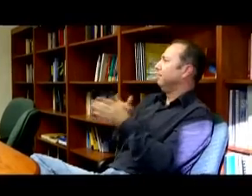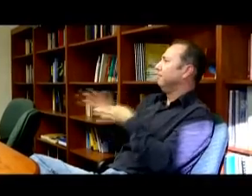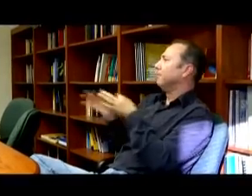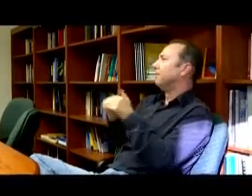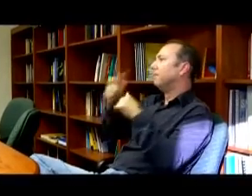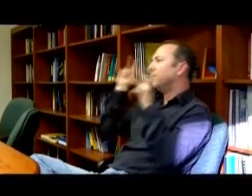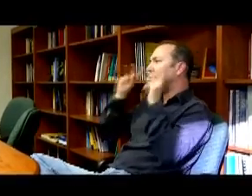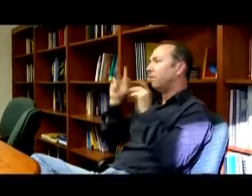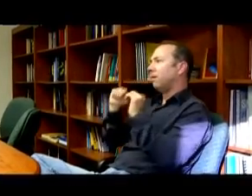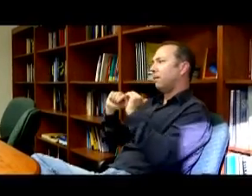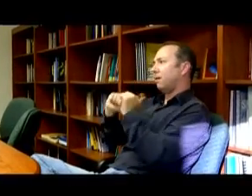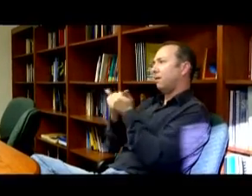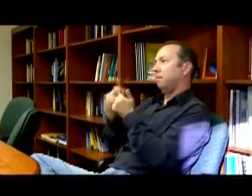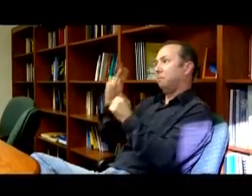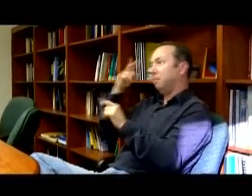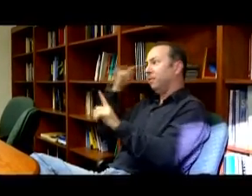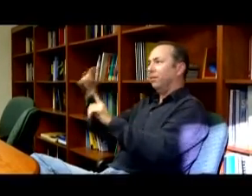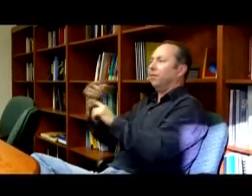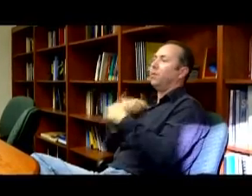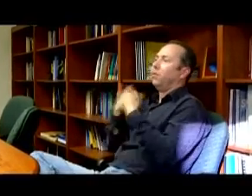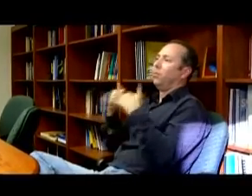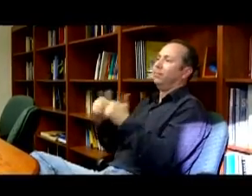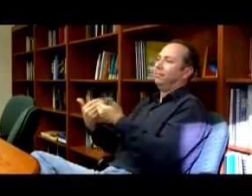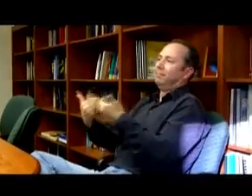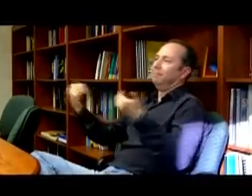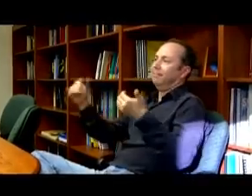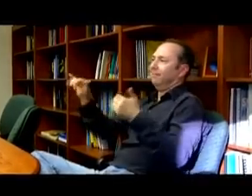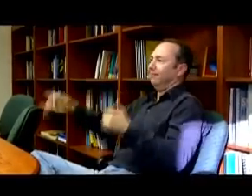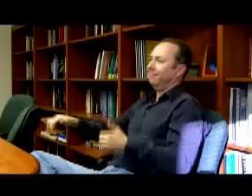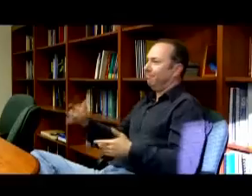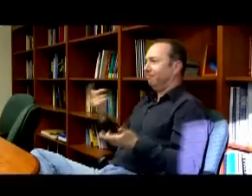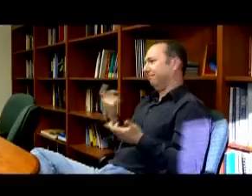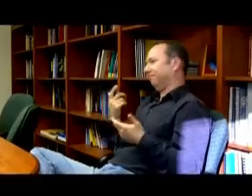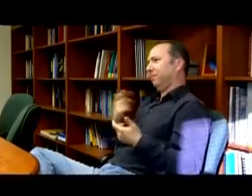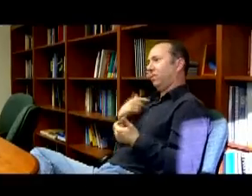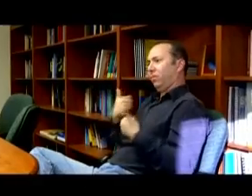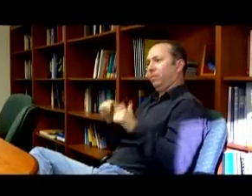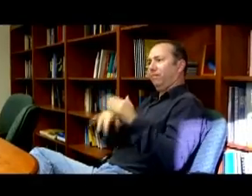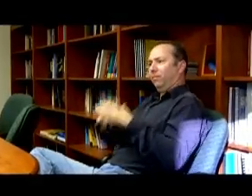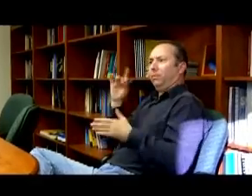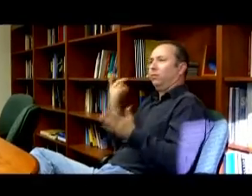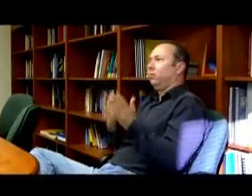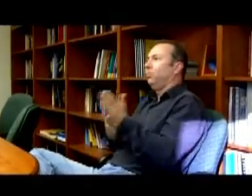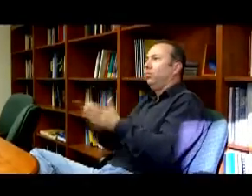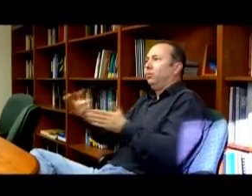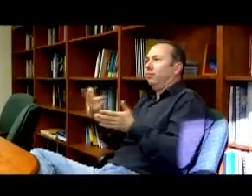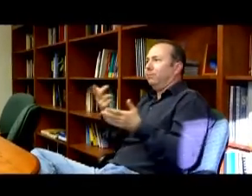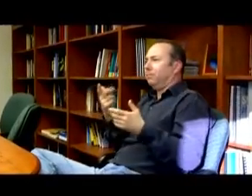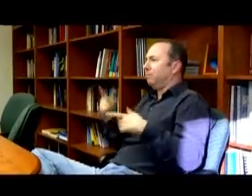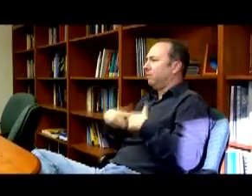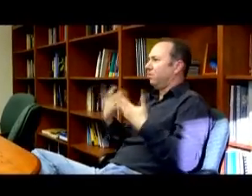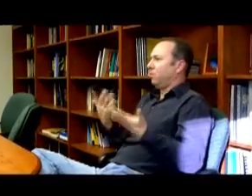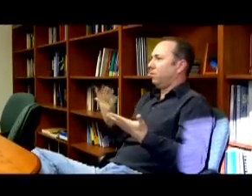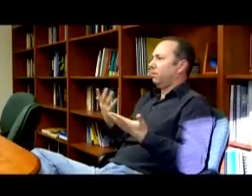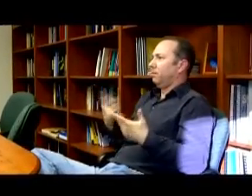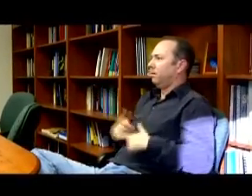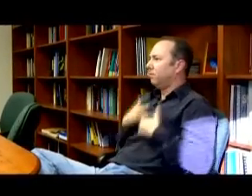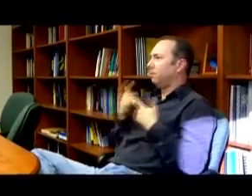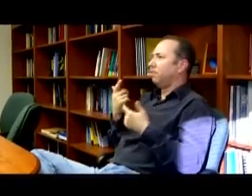And sometimes how to explain to people that political perspective, it has to be distinct or separate. We're trying to talk